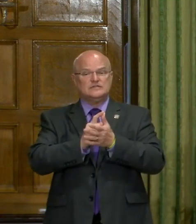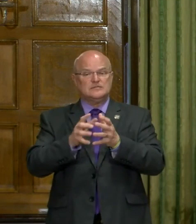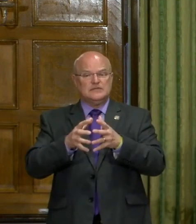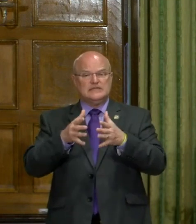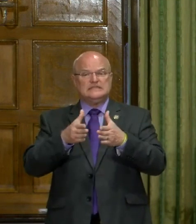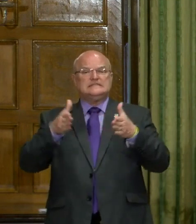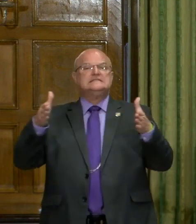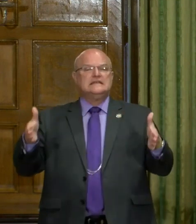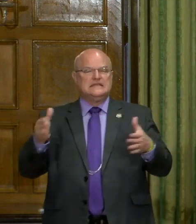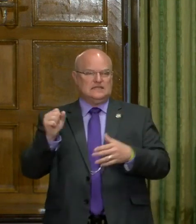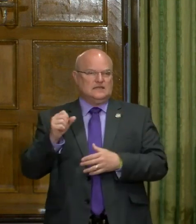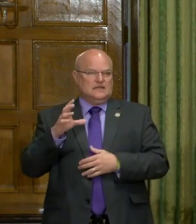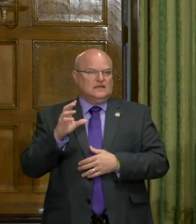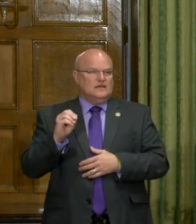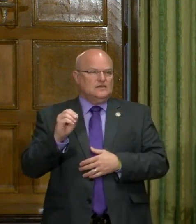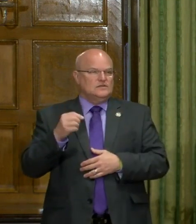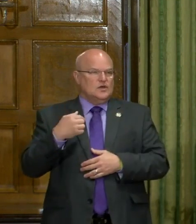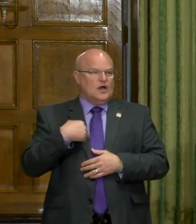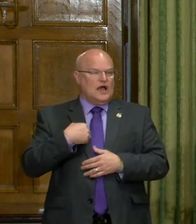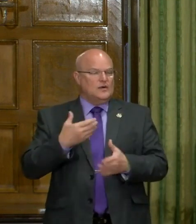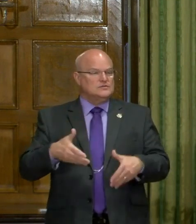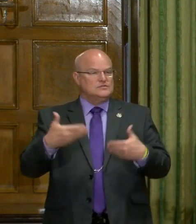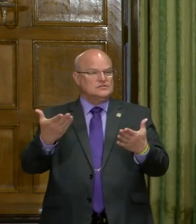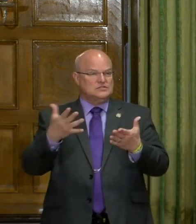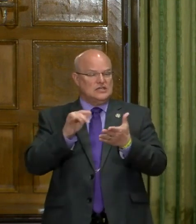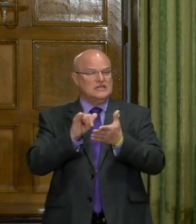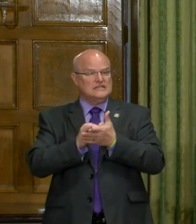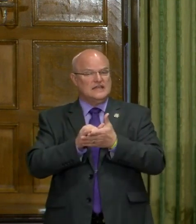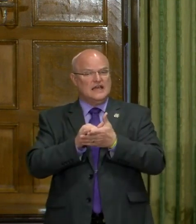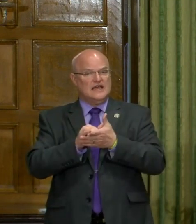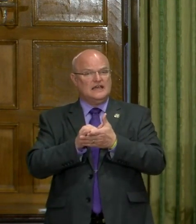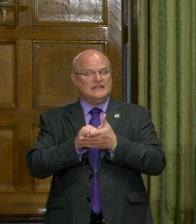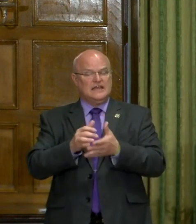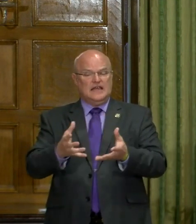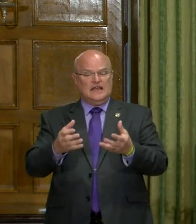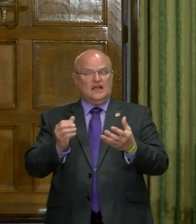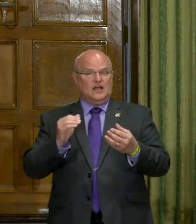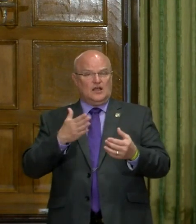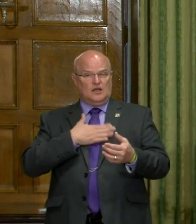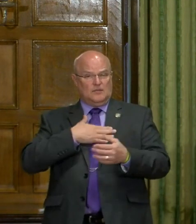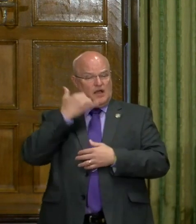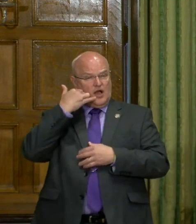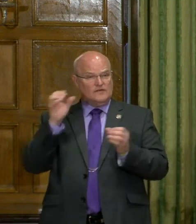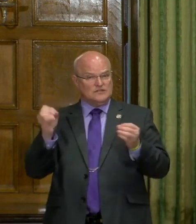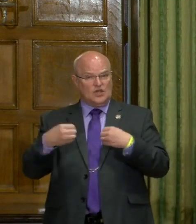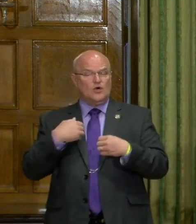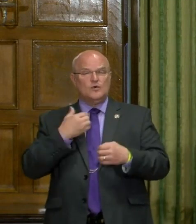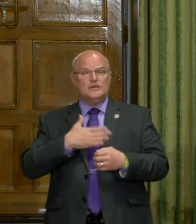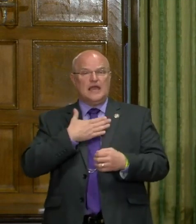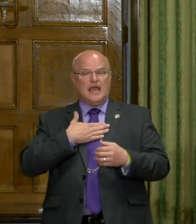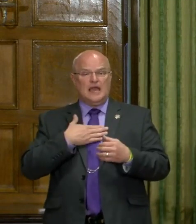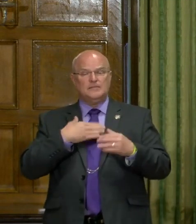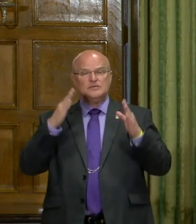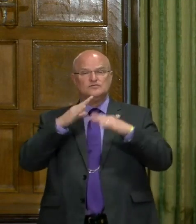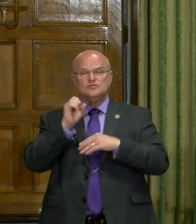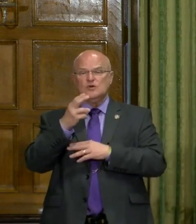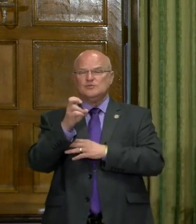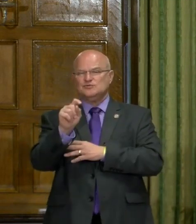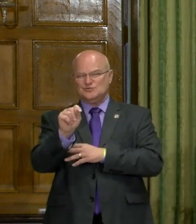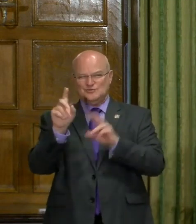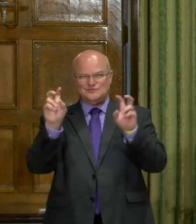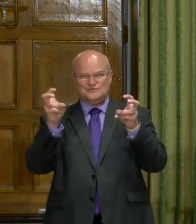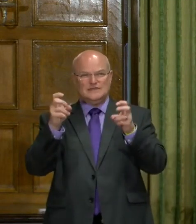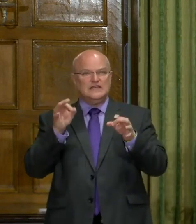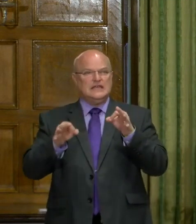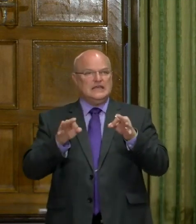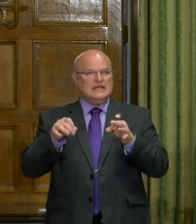extended, so, uh, I would suggest that, uh, they give our office a call. Uh, we'll be glad to troubleshoot it for them